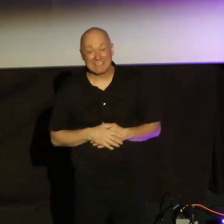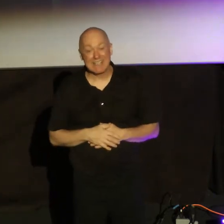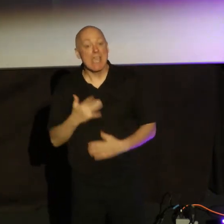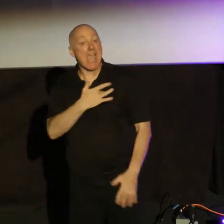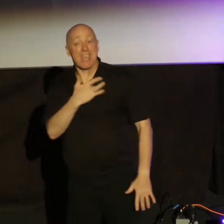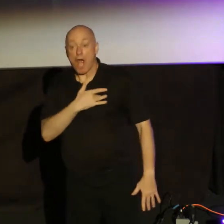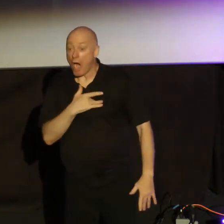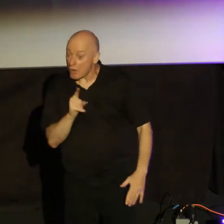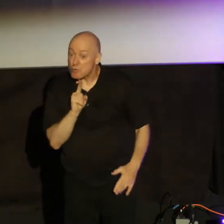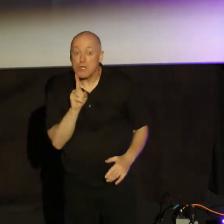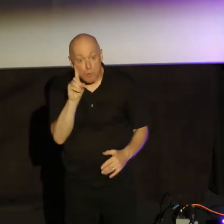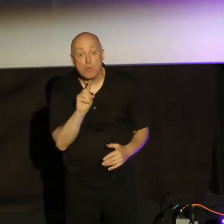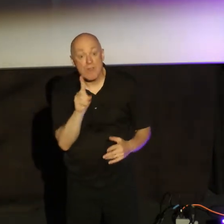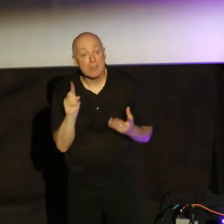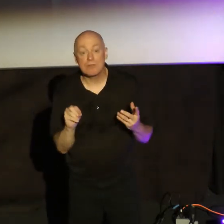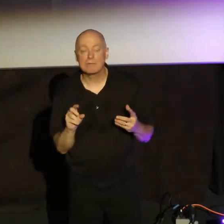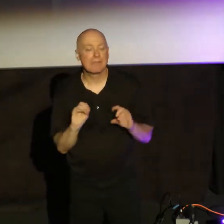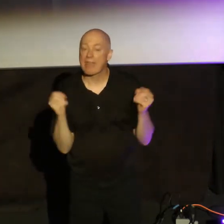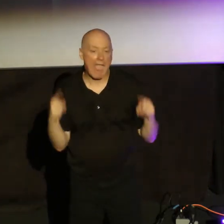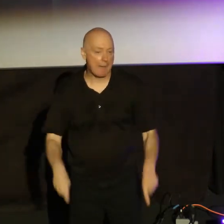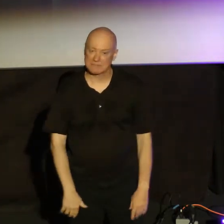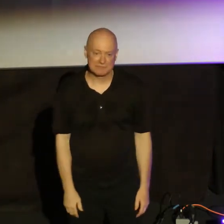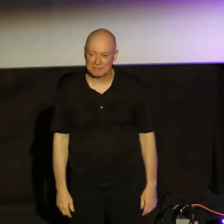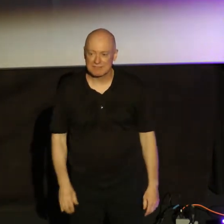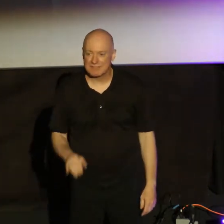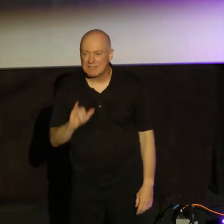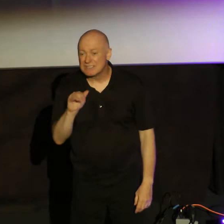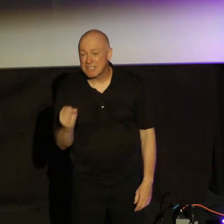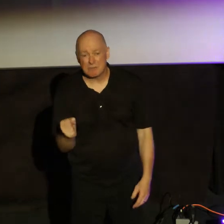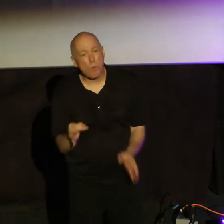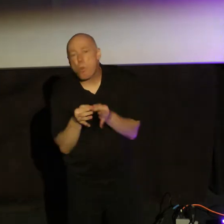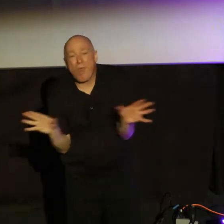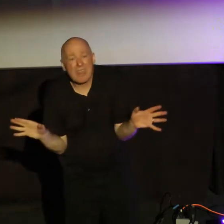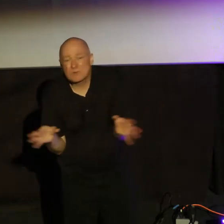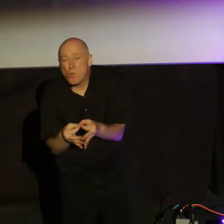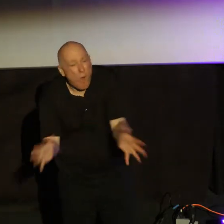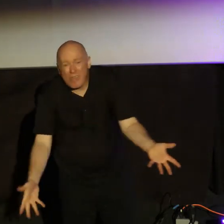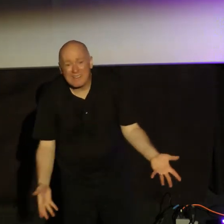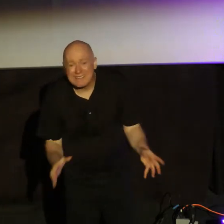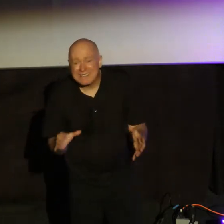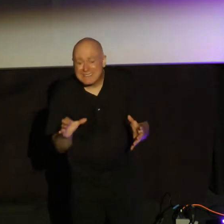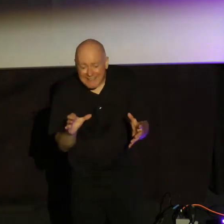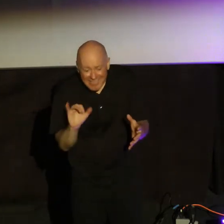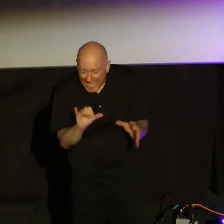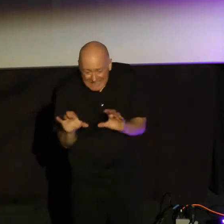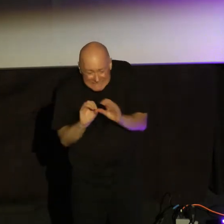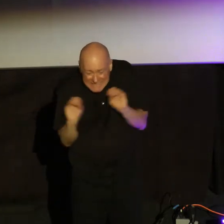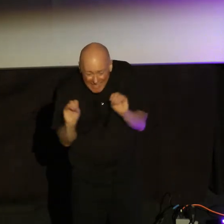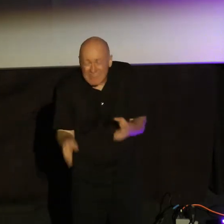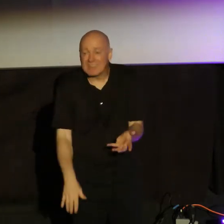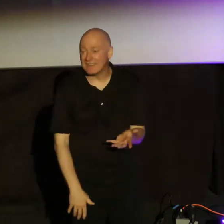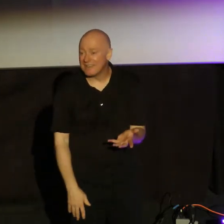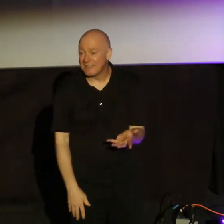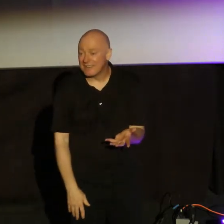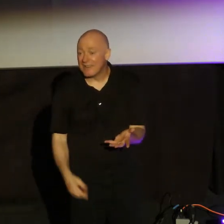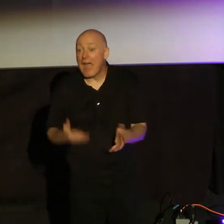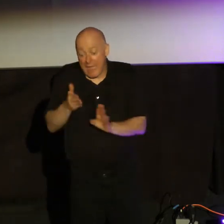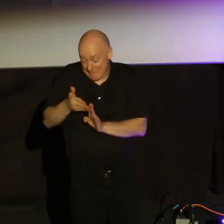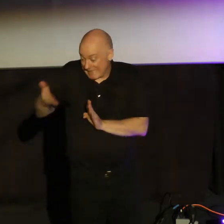we really do want to get together. But nothing happens. James says that's useless. That does nothing. We have a neighbor that's unsafe. We